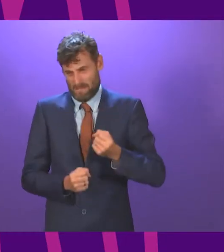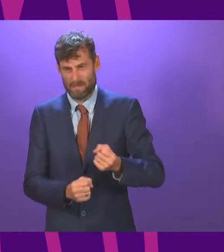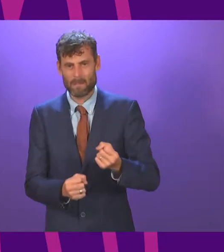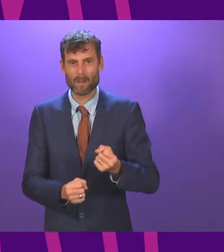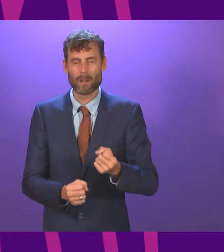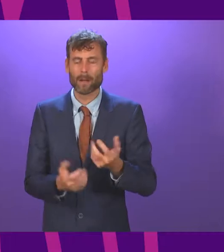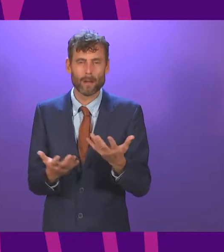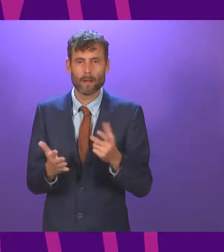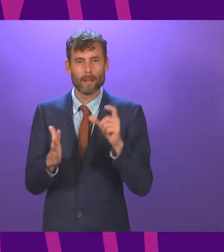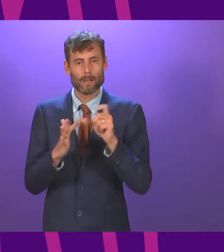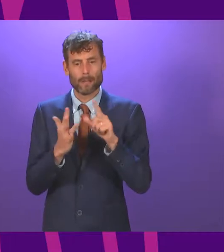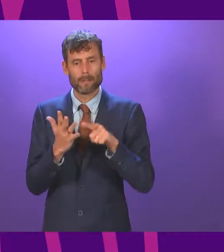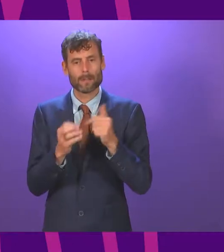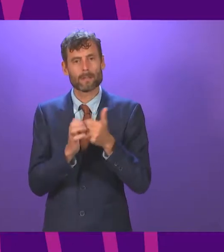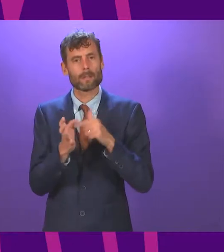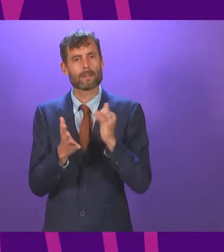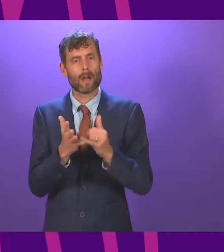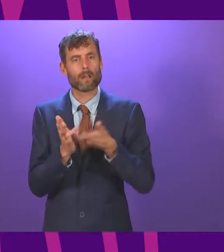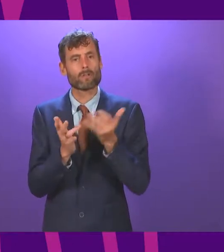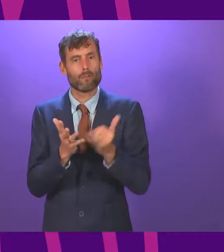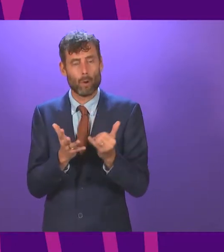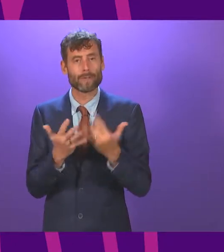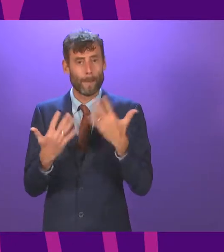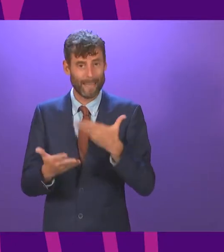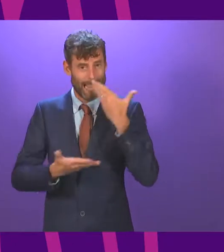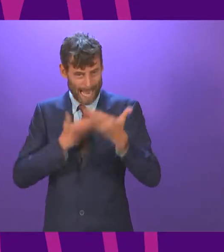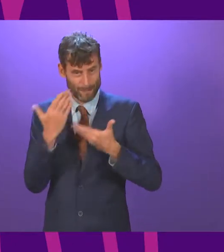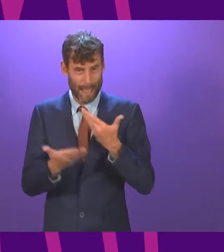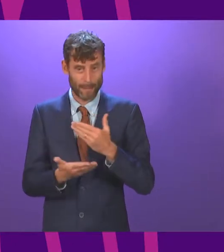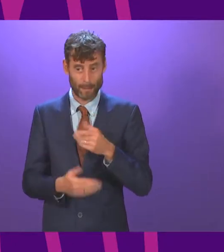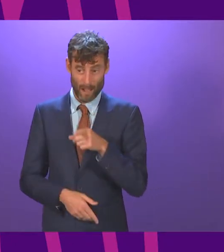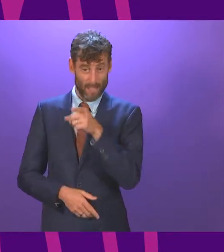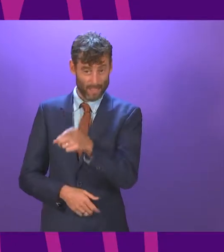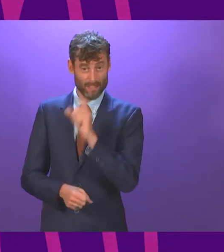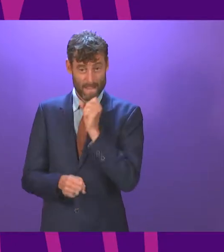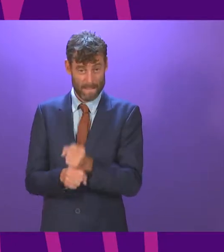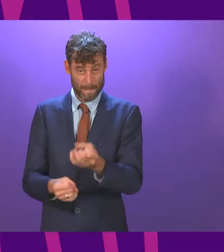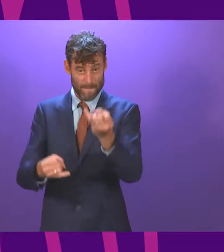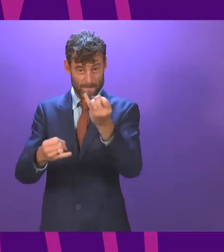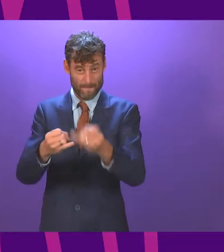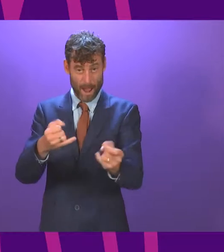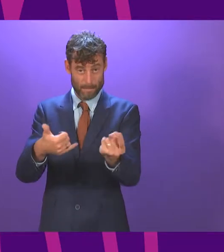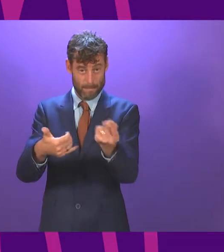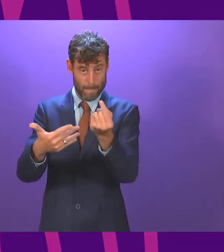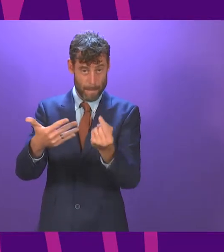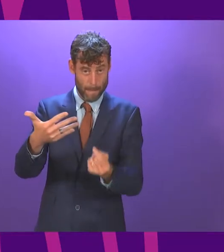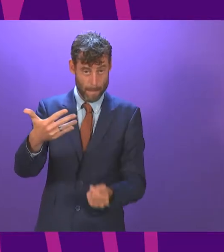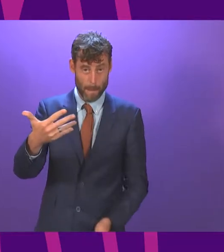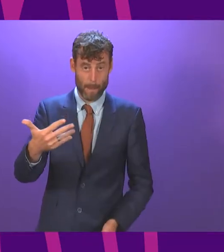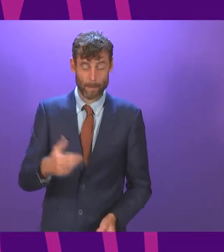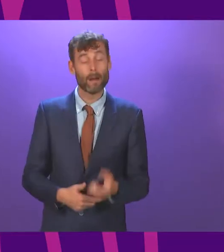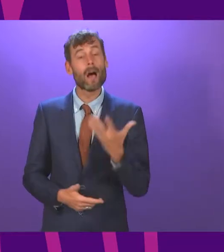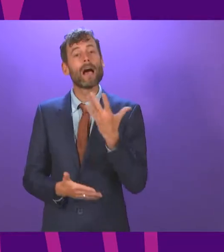debate, Douglas Ross set out a whole list of policy failures from this government. The worst set of drug deaths